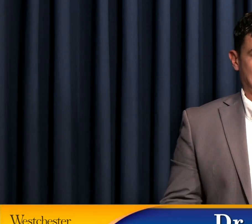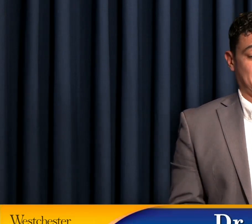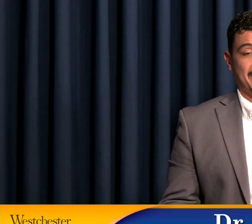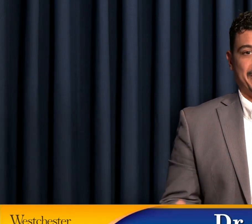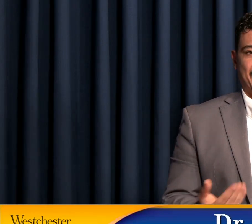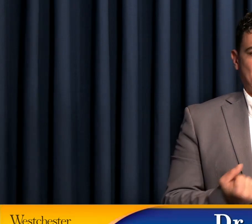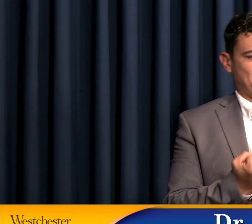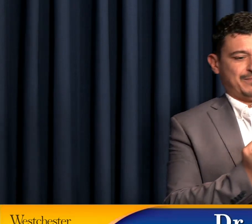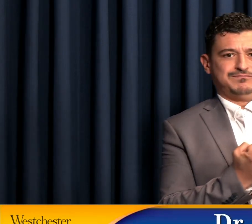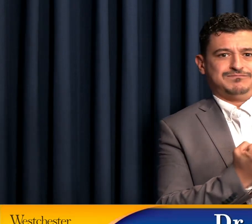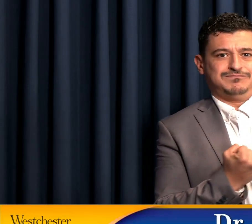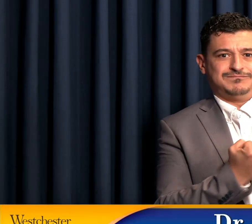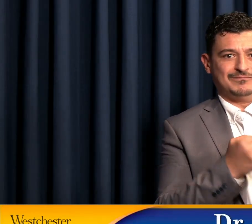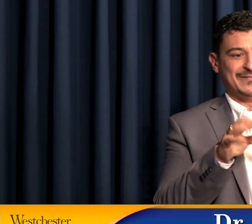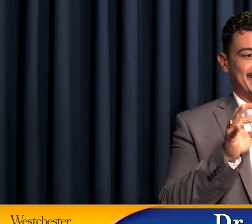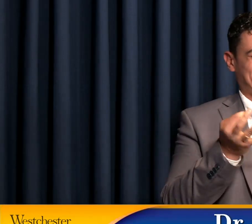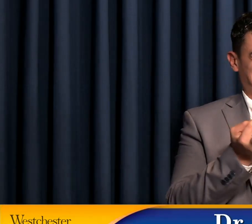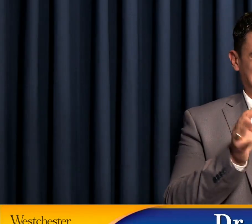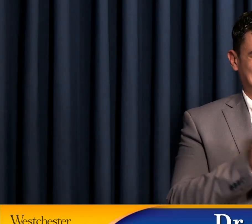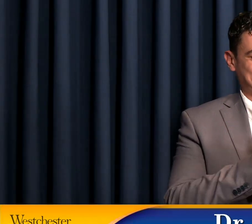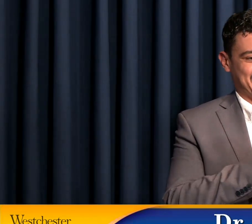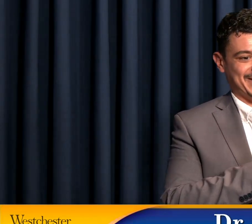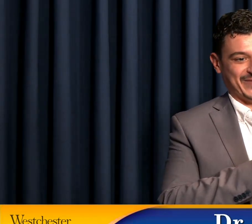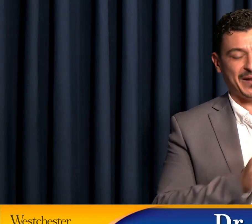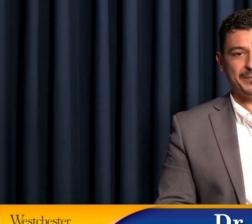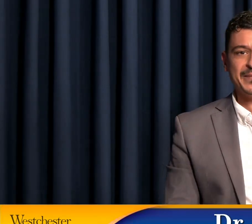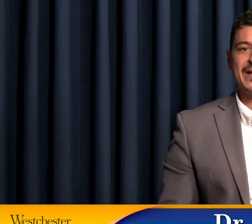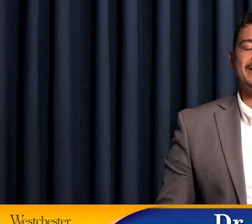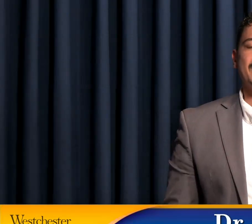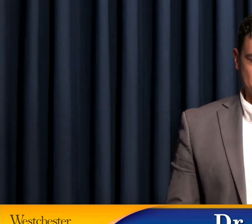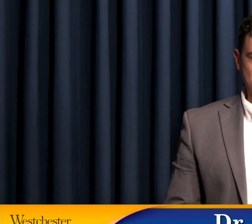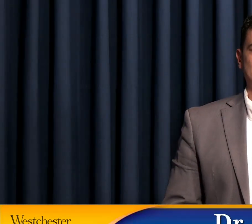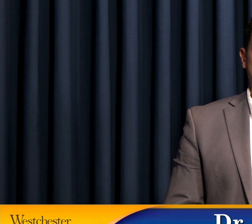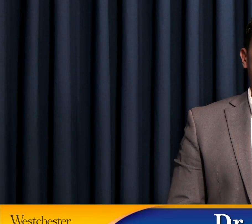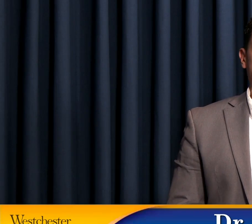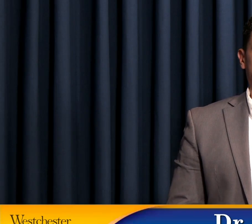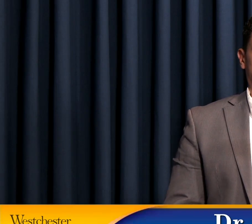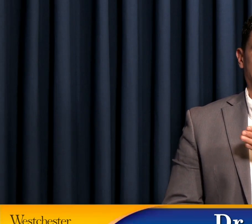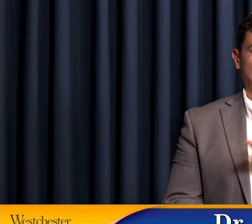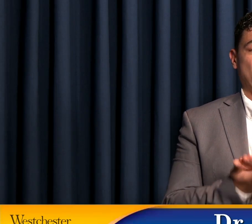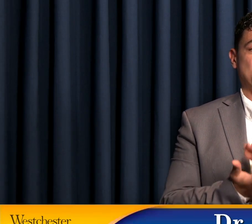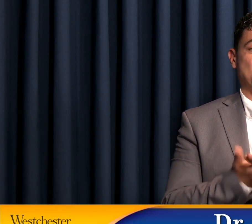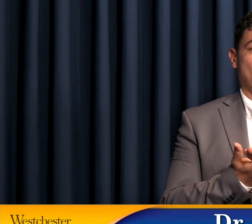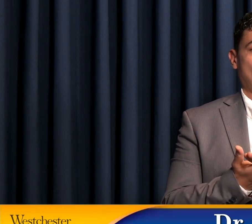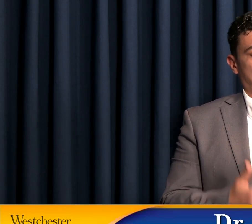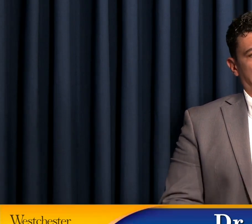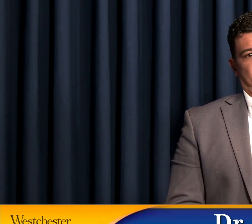Our school has been established in New York for over 200 years and has helped families thrive.